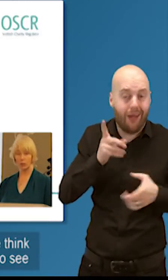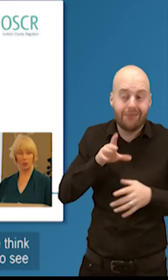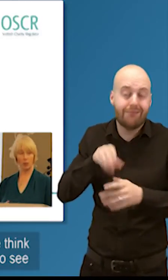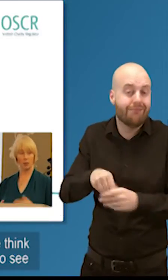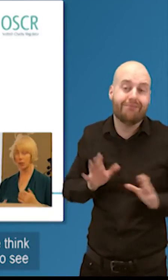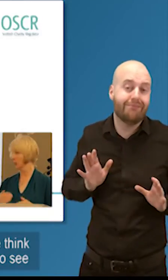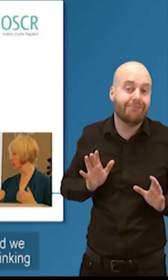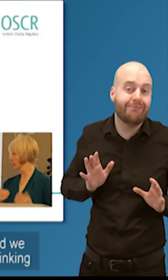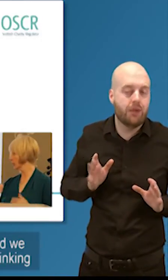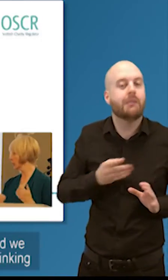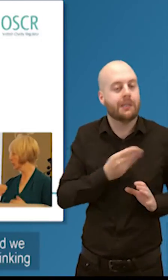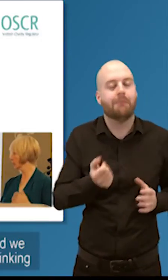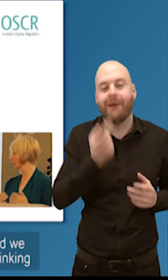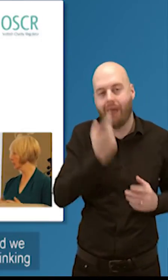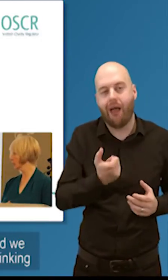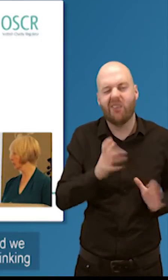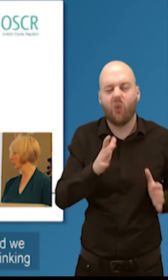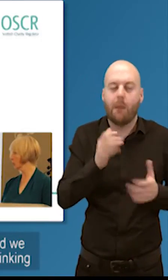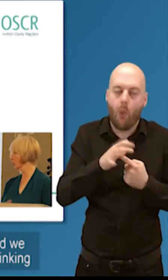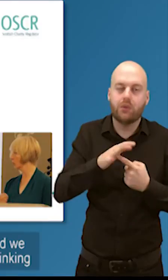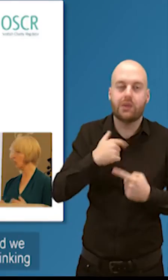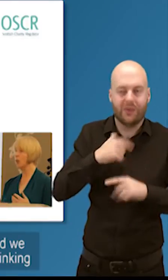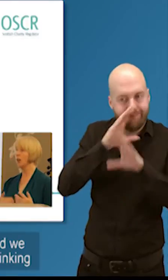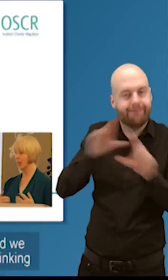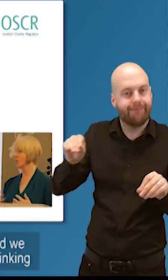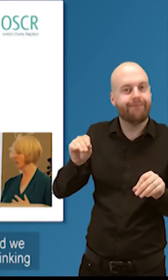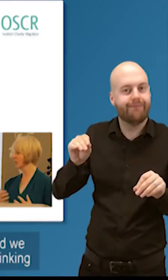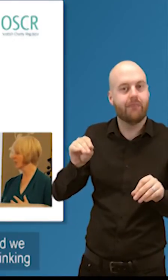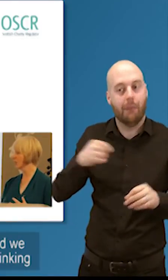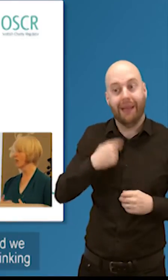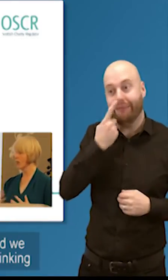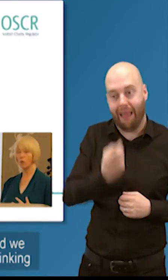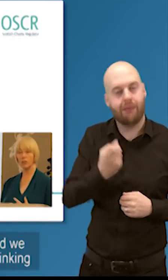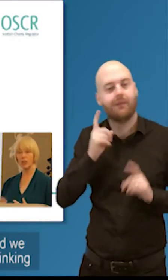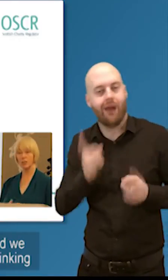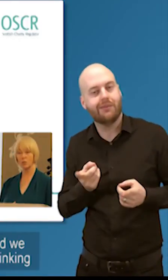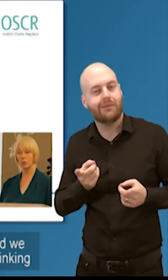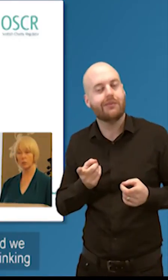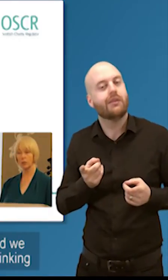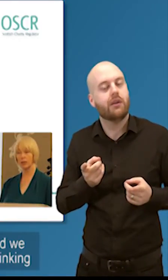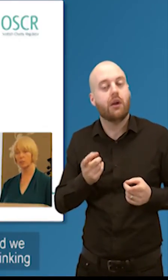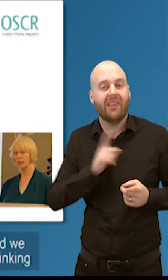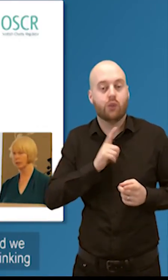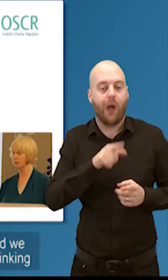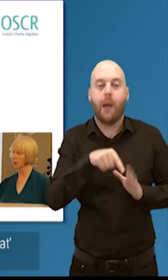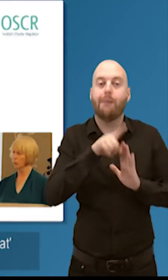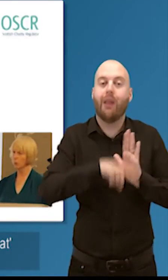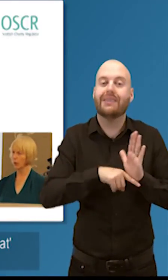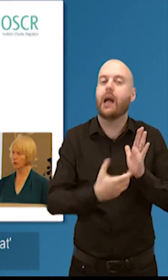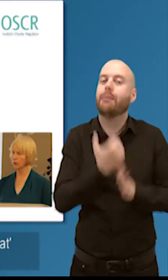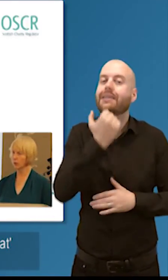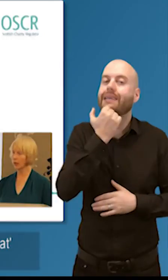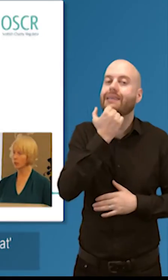but we did start to see a slight increase in complaints coming through and we know that actually as i say a lot of that is down to people and thinking